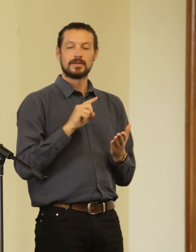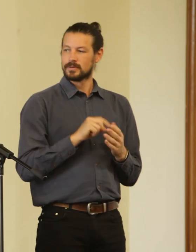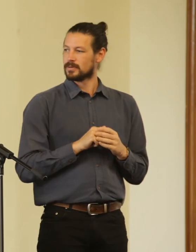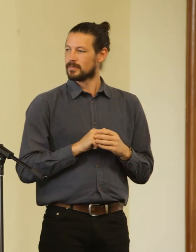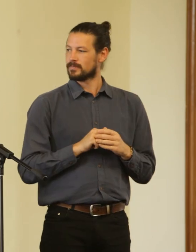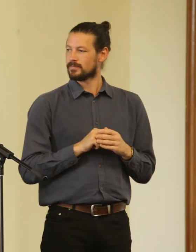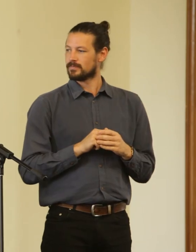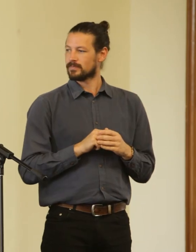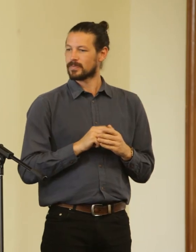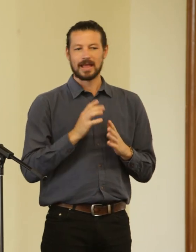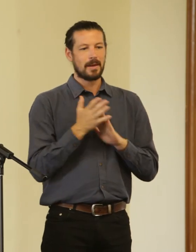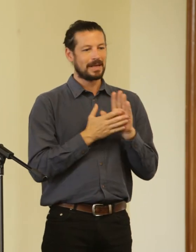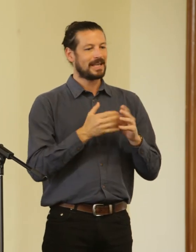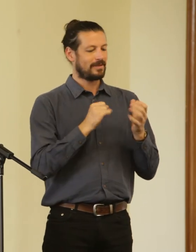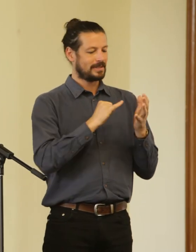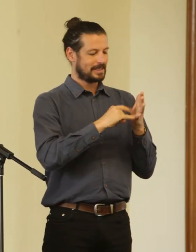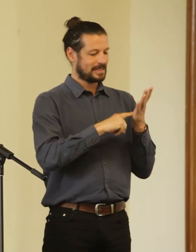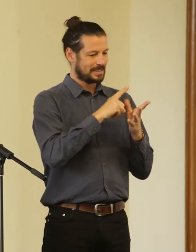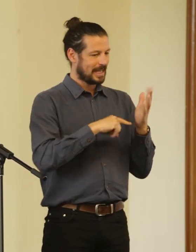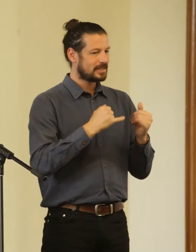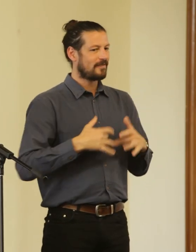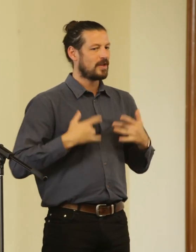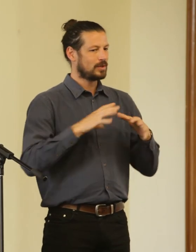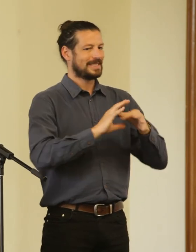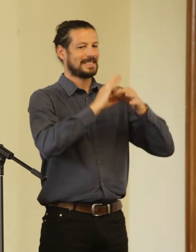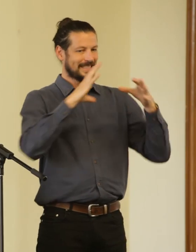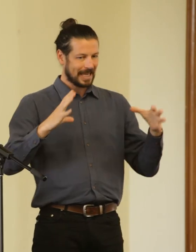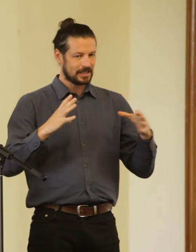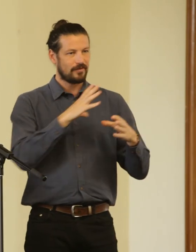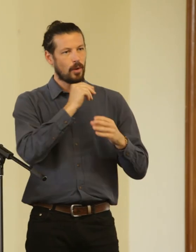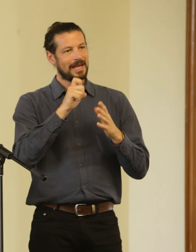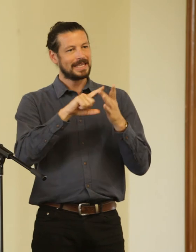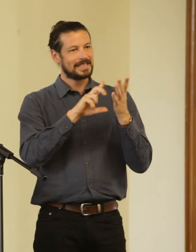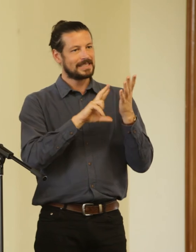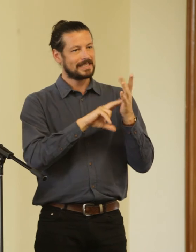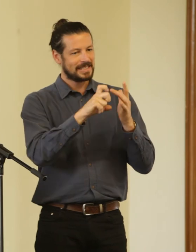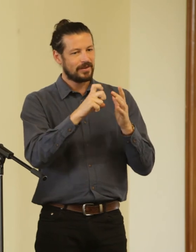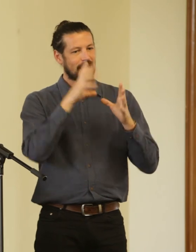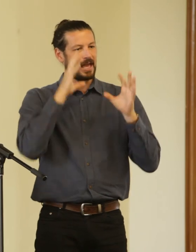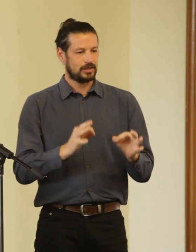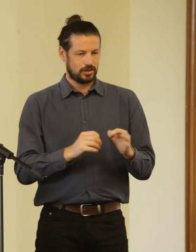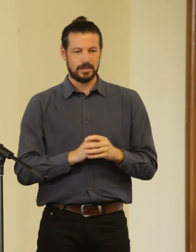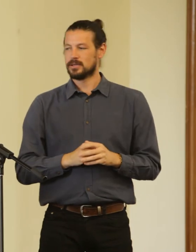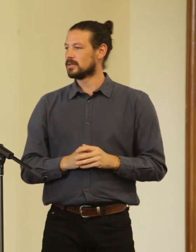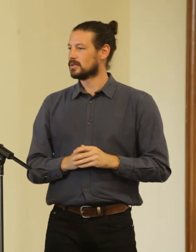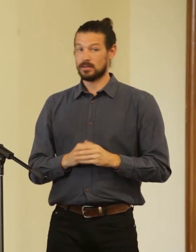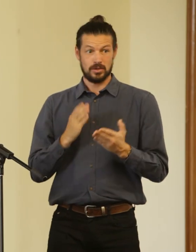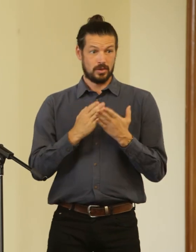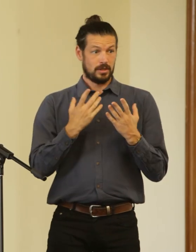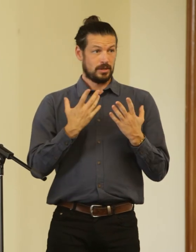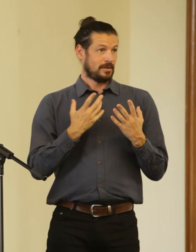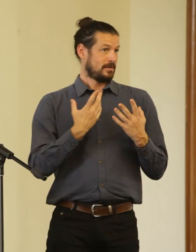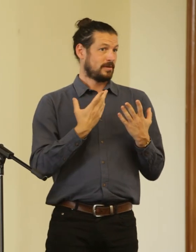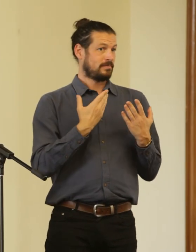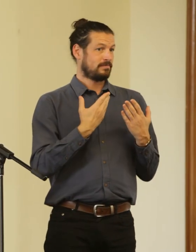as disconnected from ideas of cultural and civic agency, and this is demonstrated quite clearly by the recent public